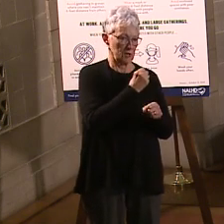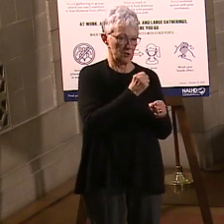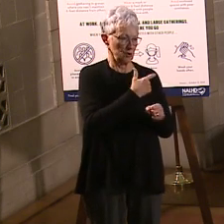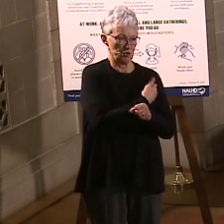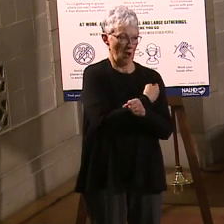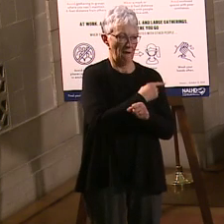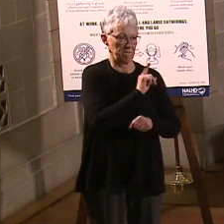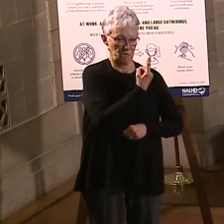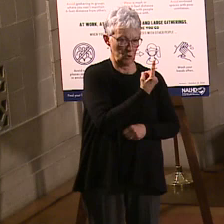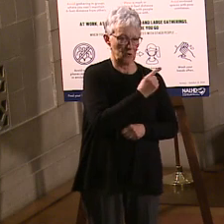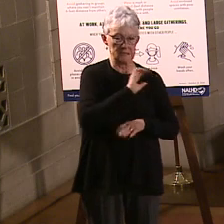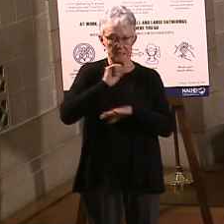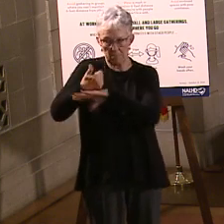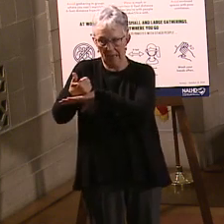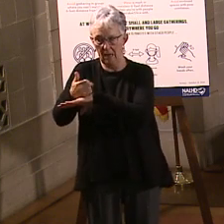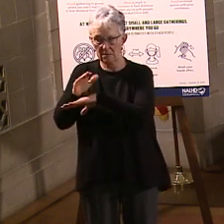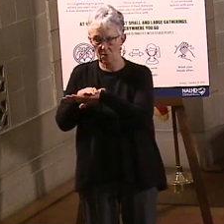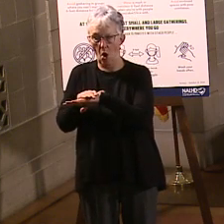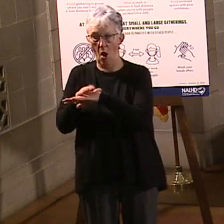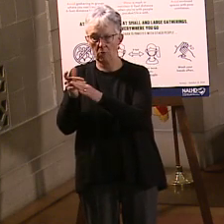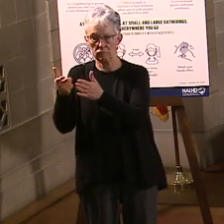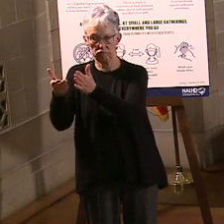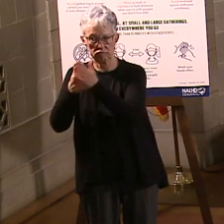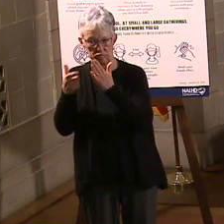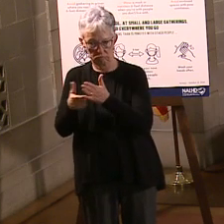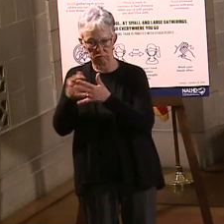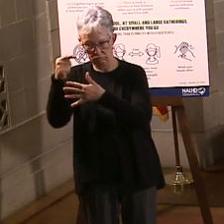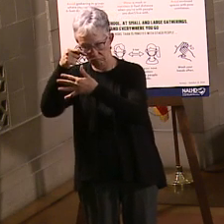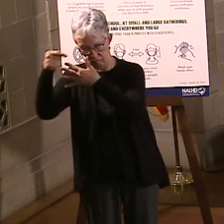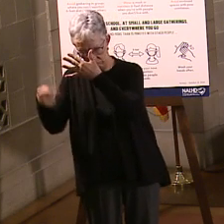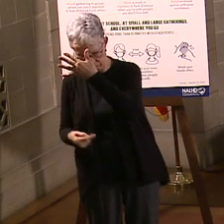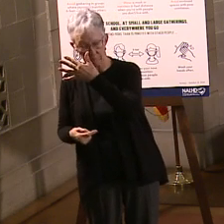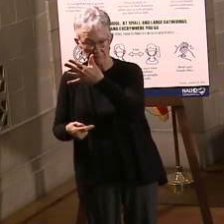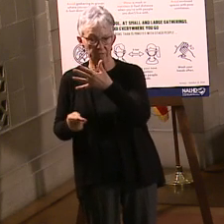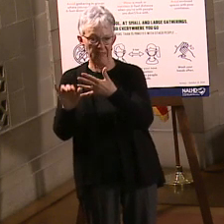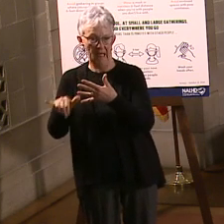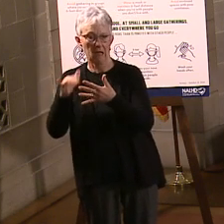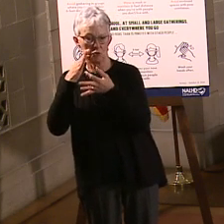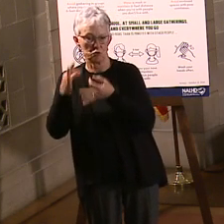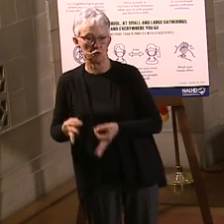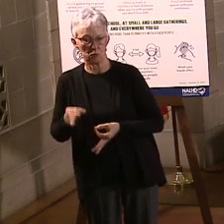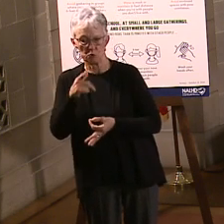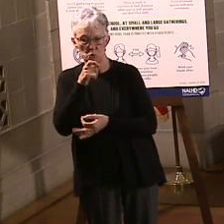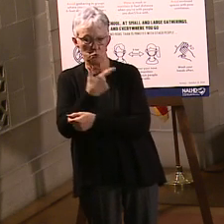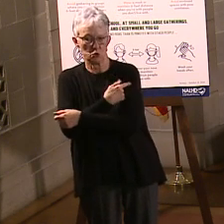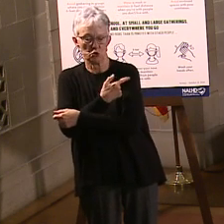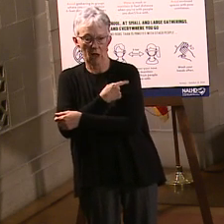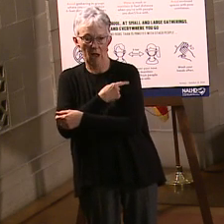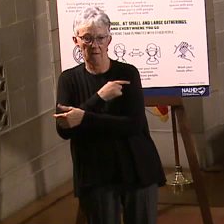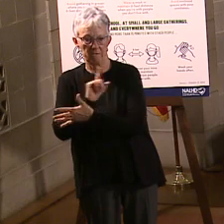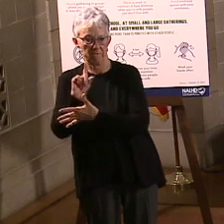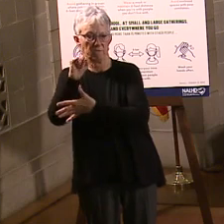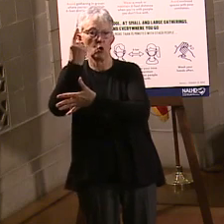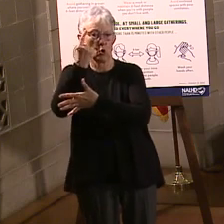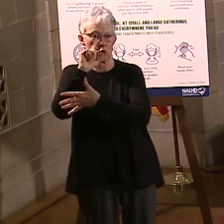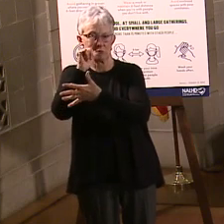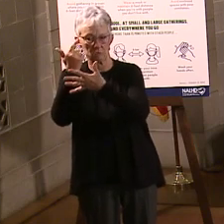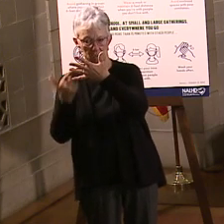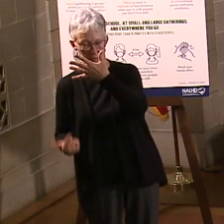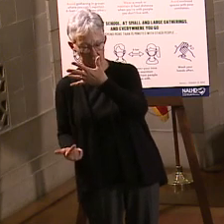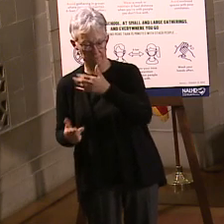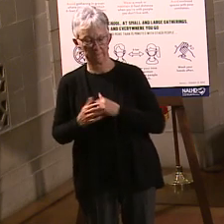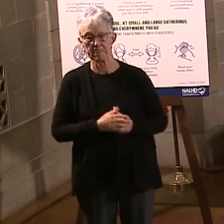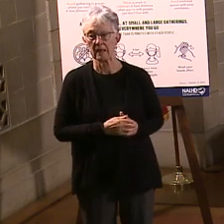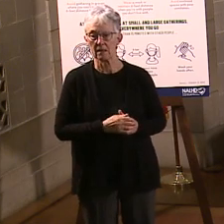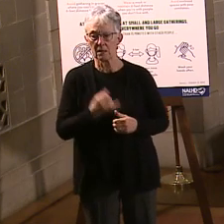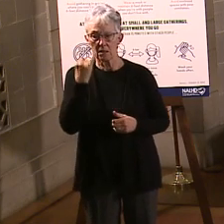Okay, so I have just one more slide to talk about access for everyone. So if technology or language or access is a problem,